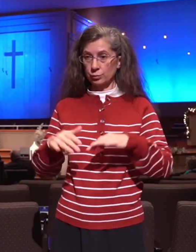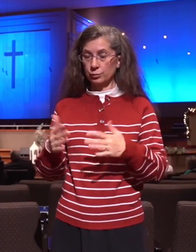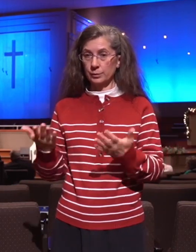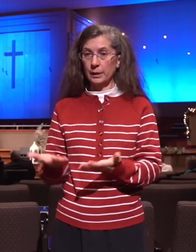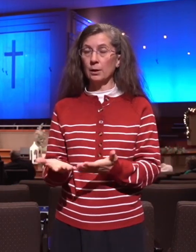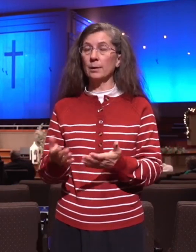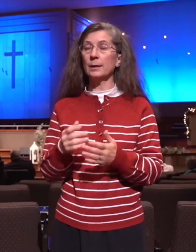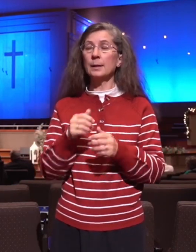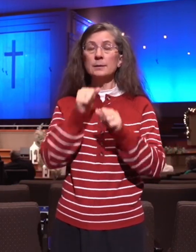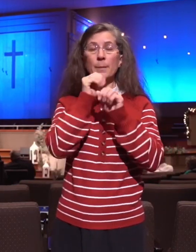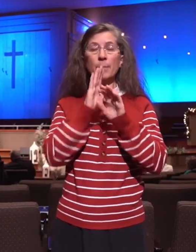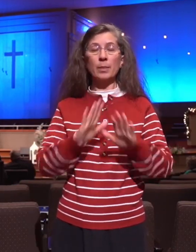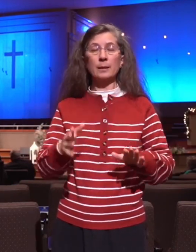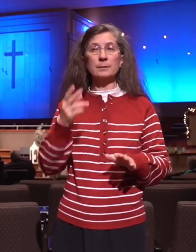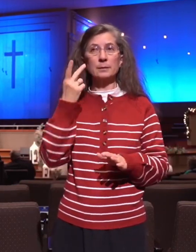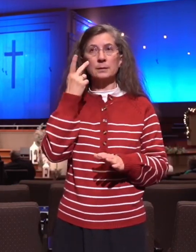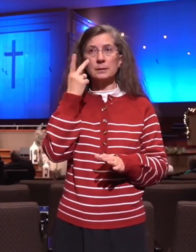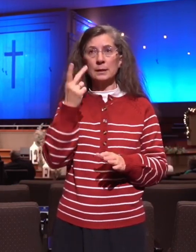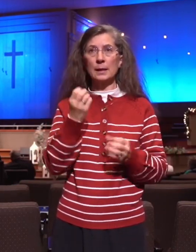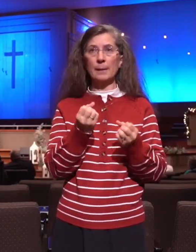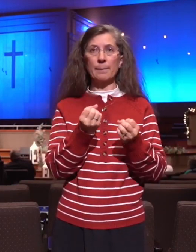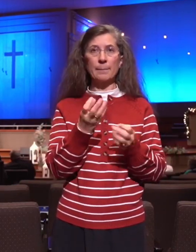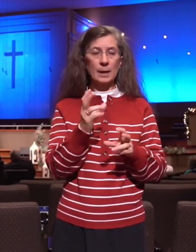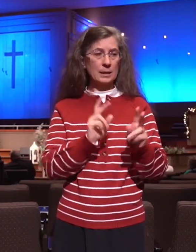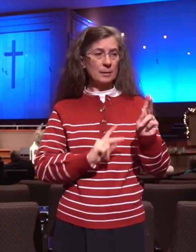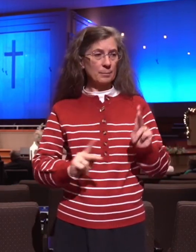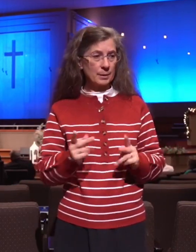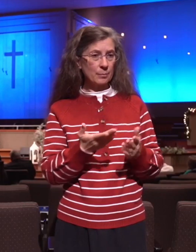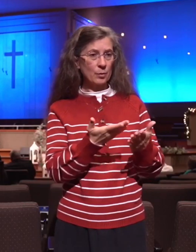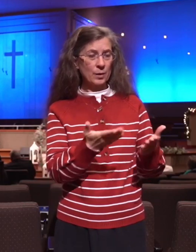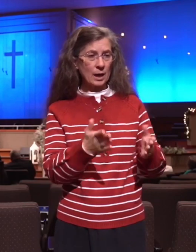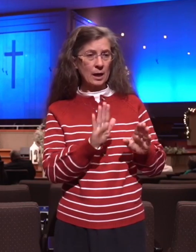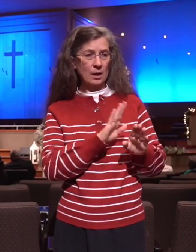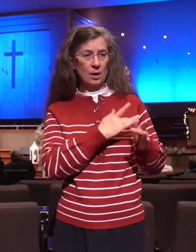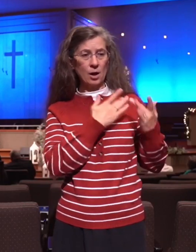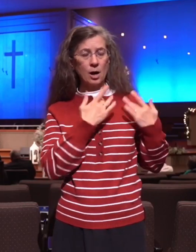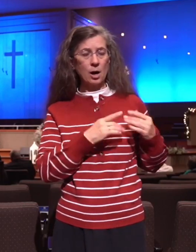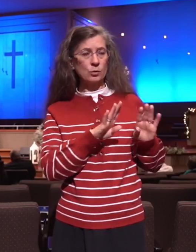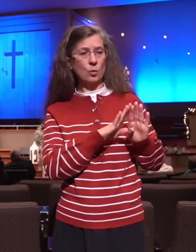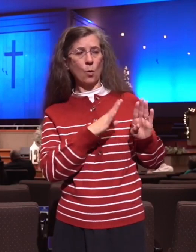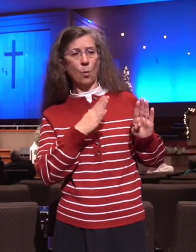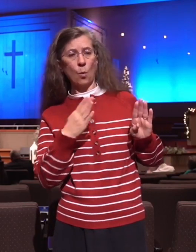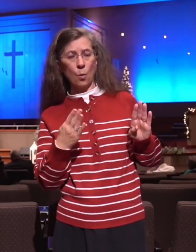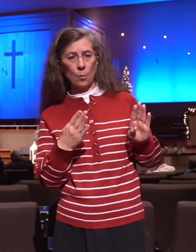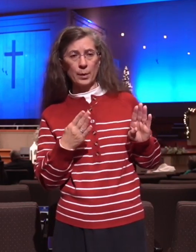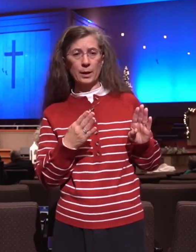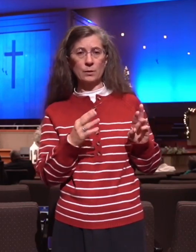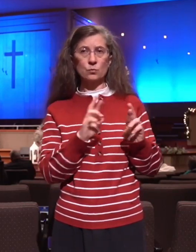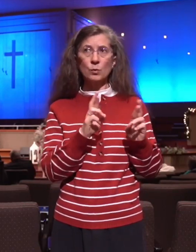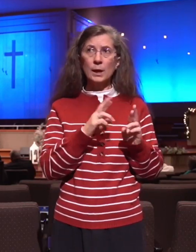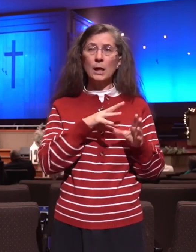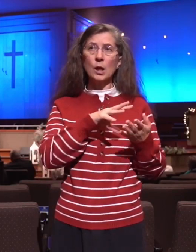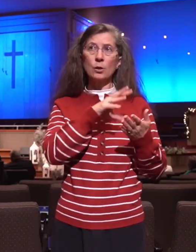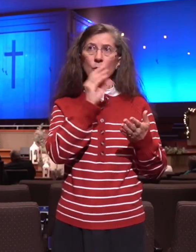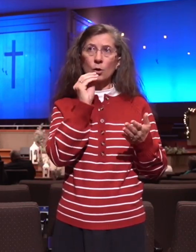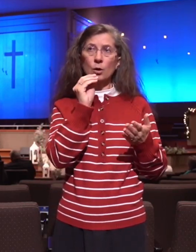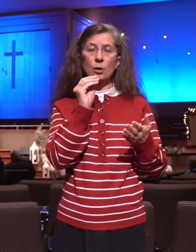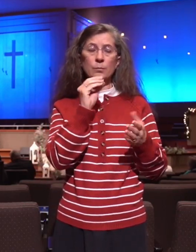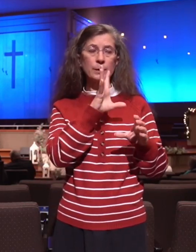to see the receptivity of these who are dedicating their lives to soul winning and to being involved in discipleship. Many have